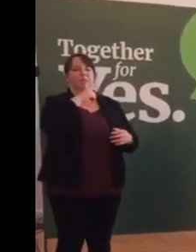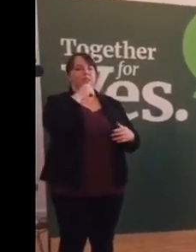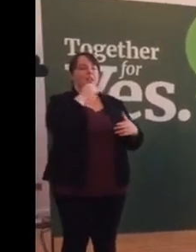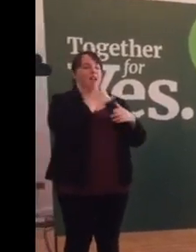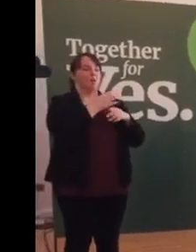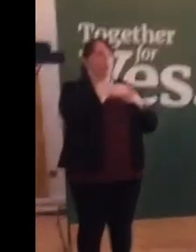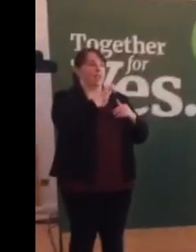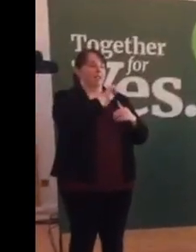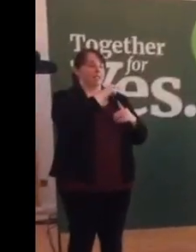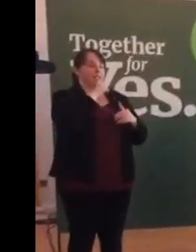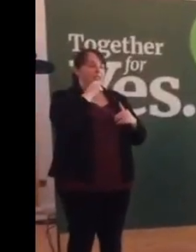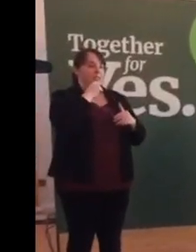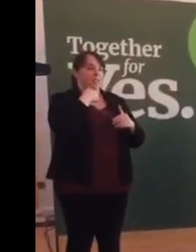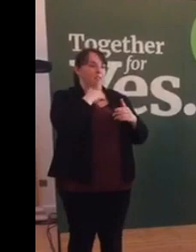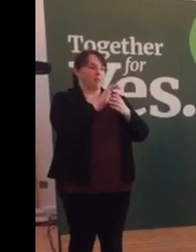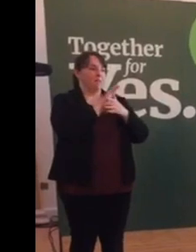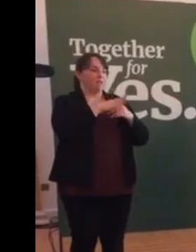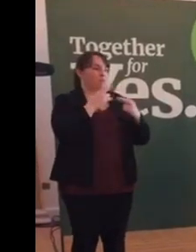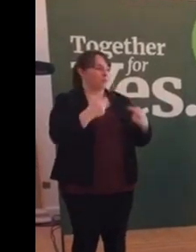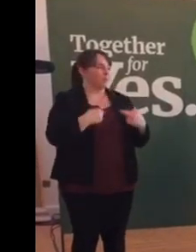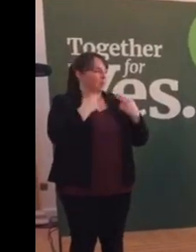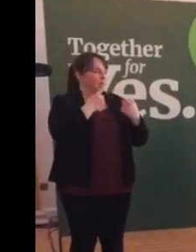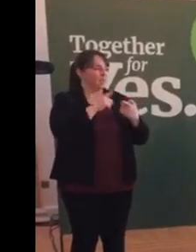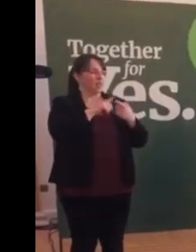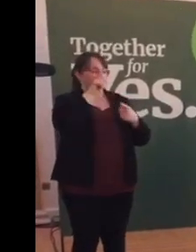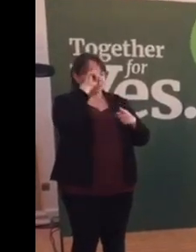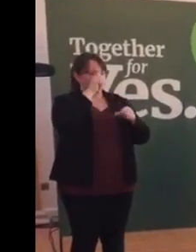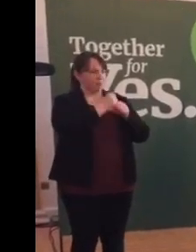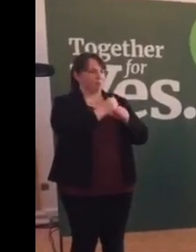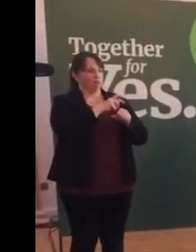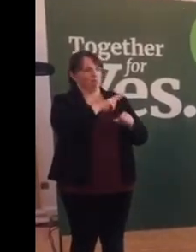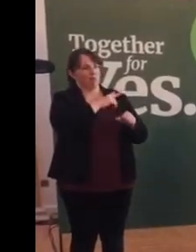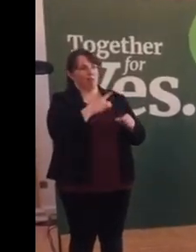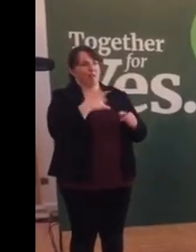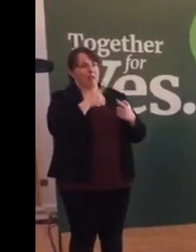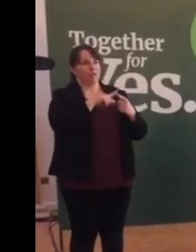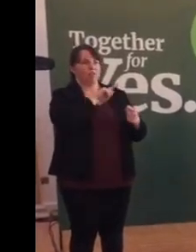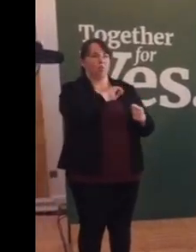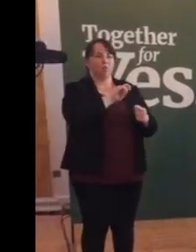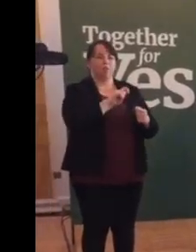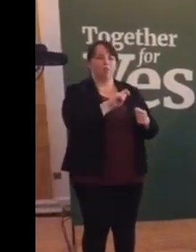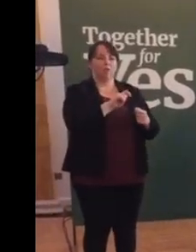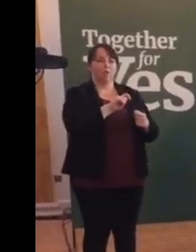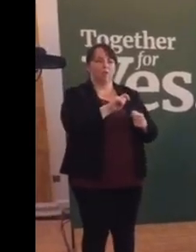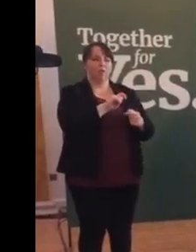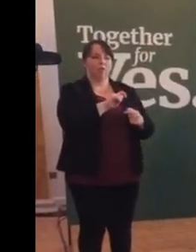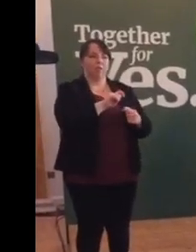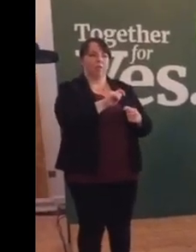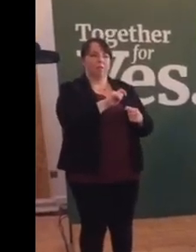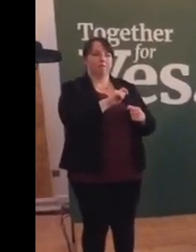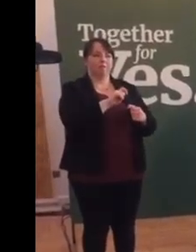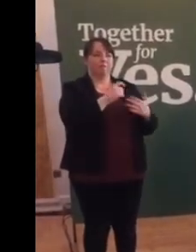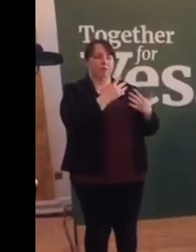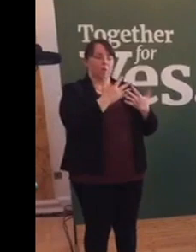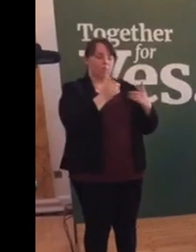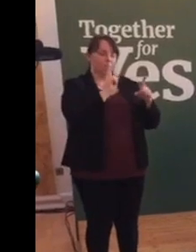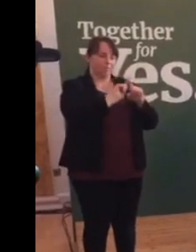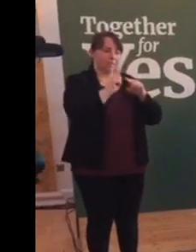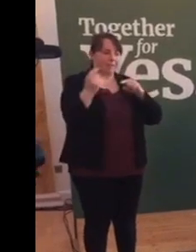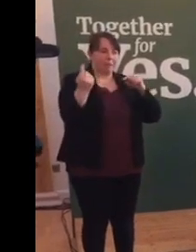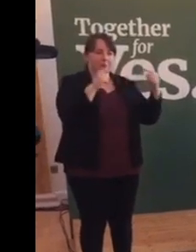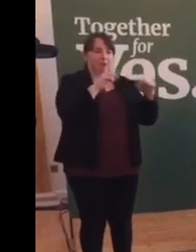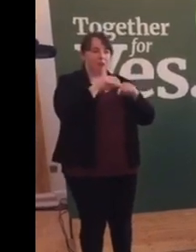debate and for a regard for reality and for truth. Past debates on this subject have been